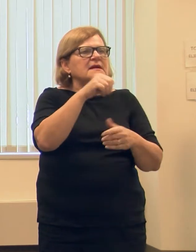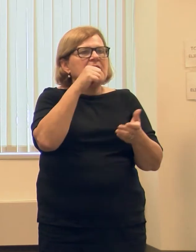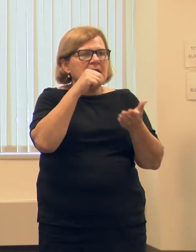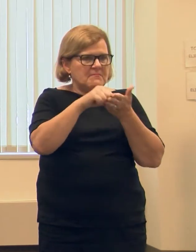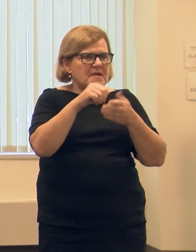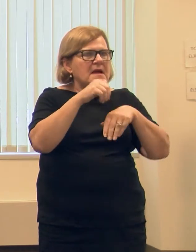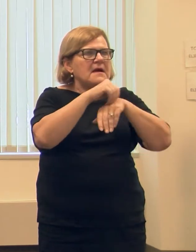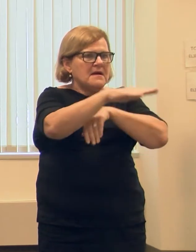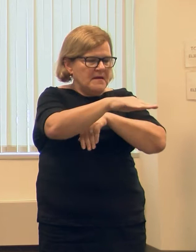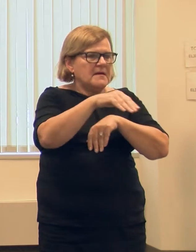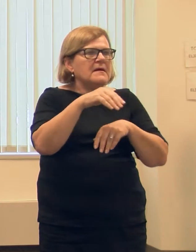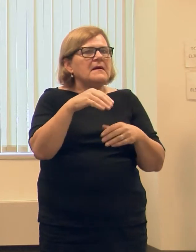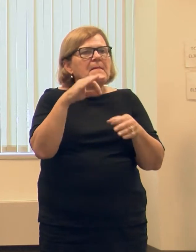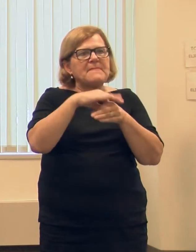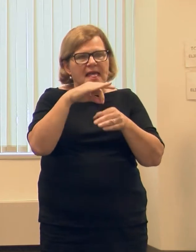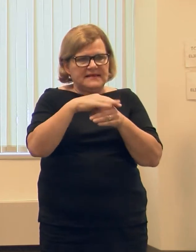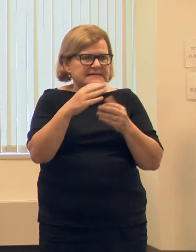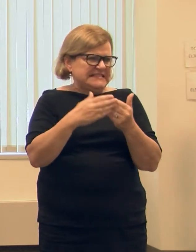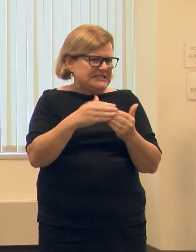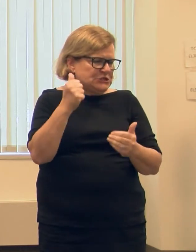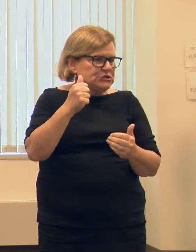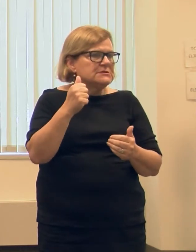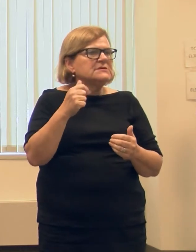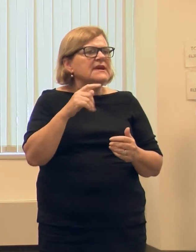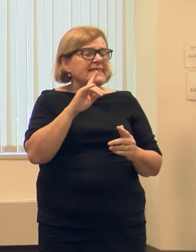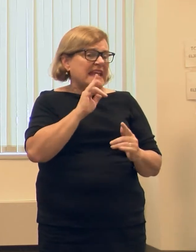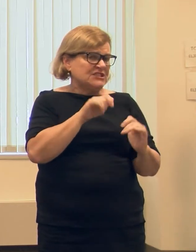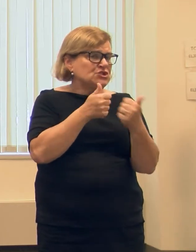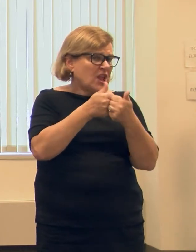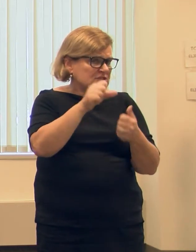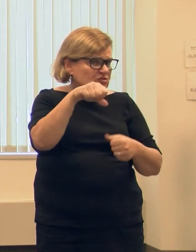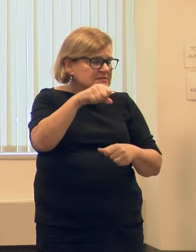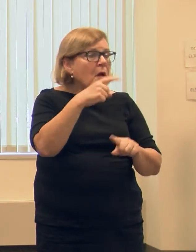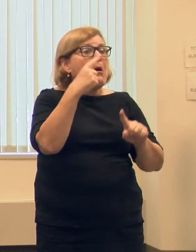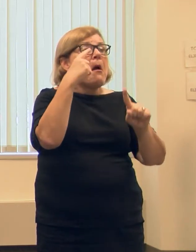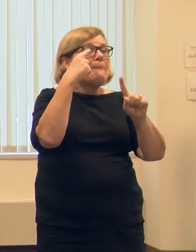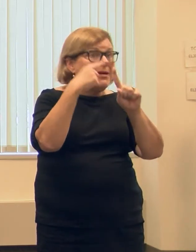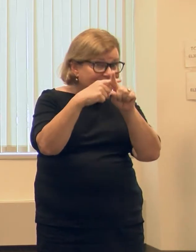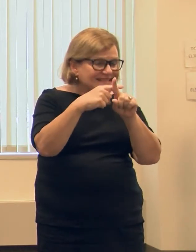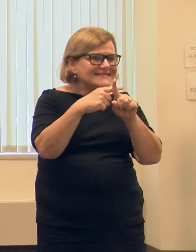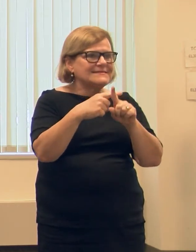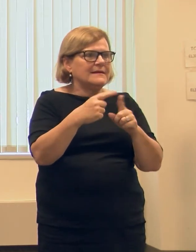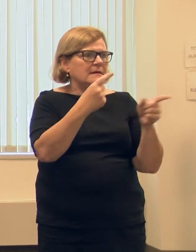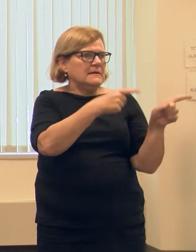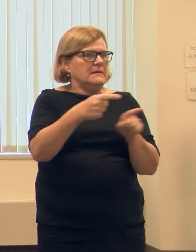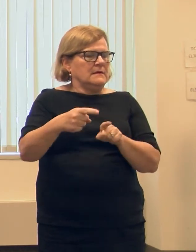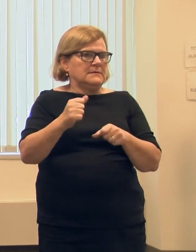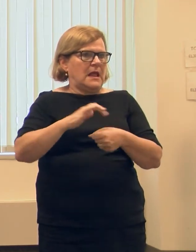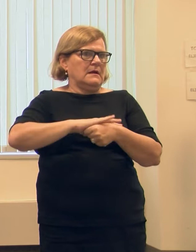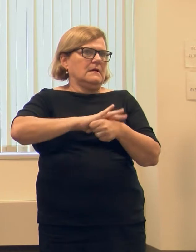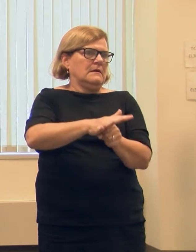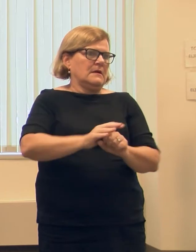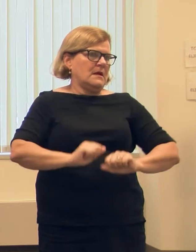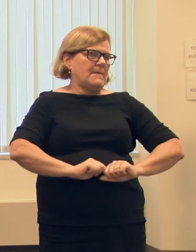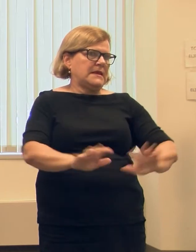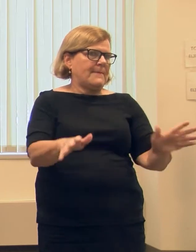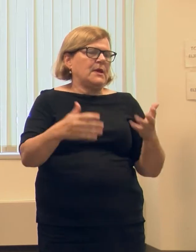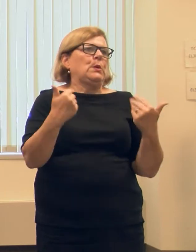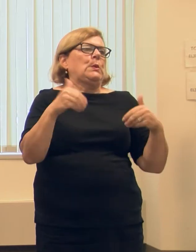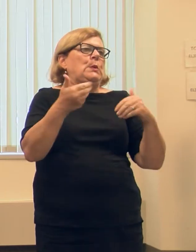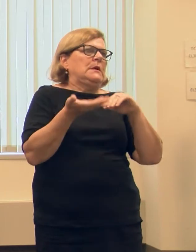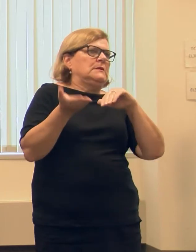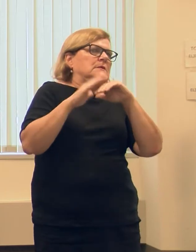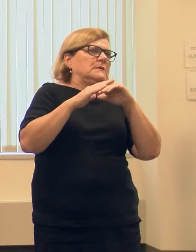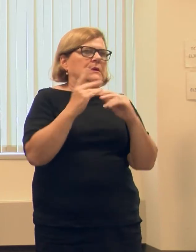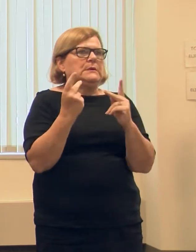registering to vote easier, creating its own unique challenges, and then to add the conditions of a global pandemic on top of it, just add that